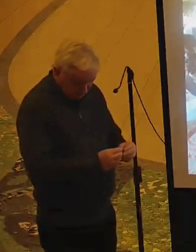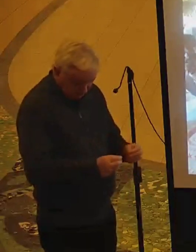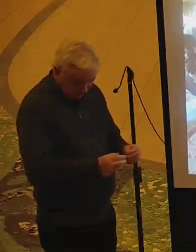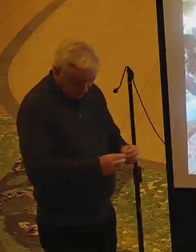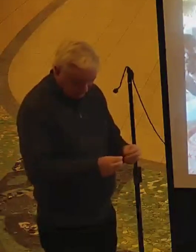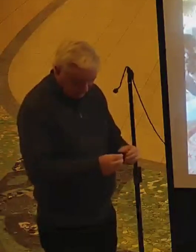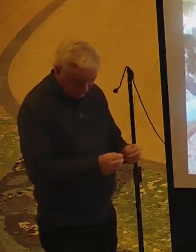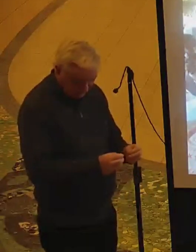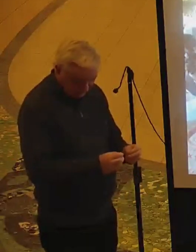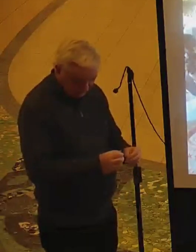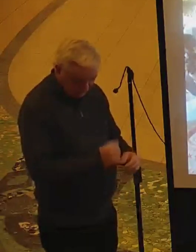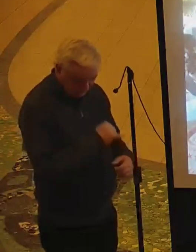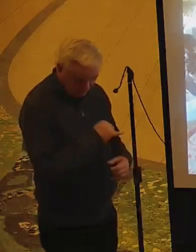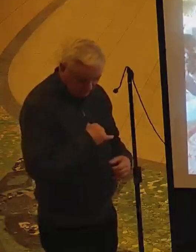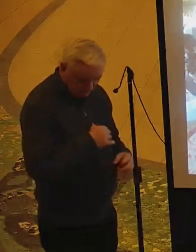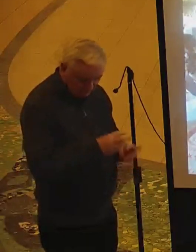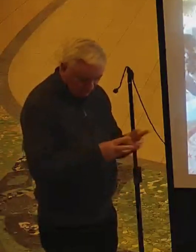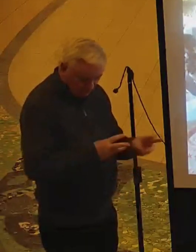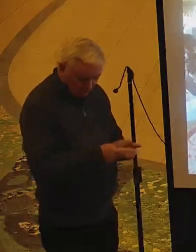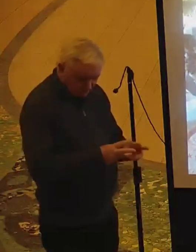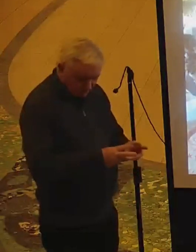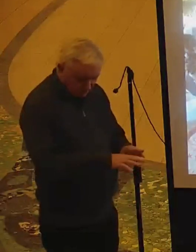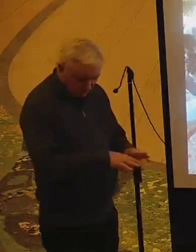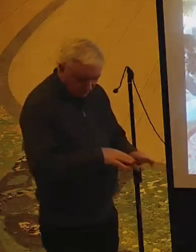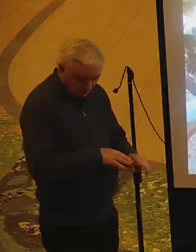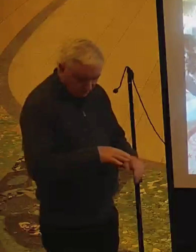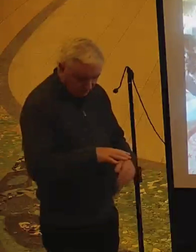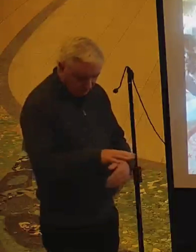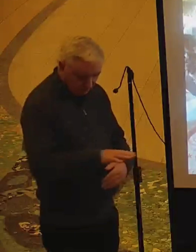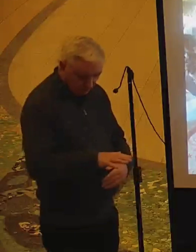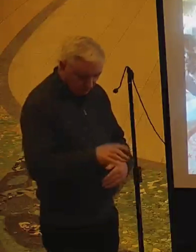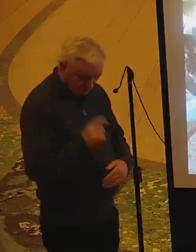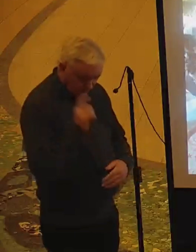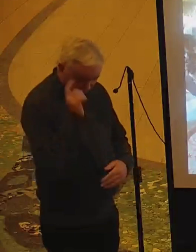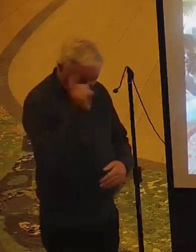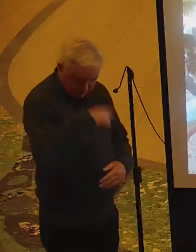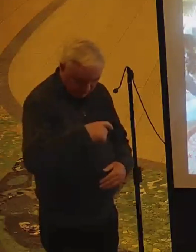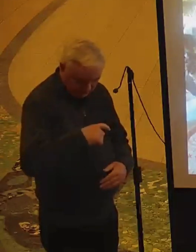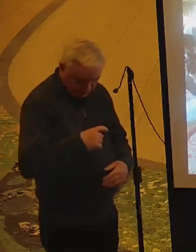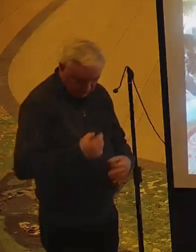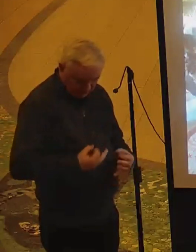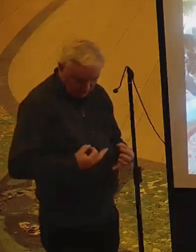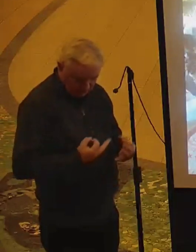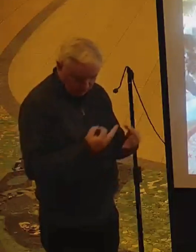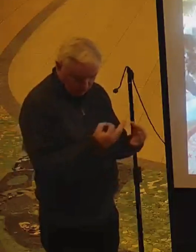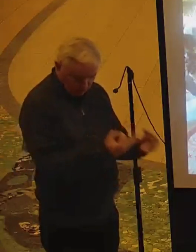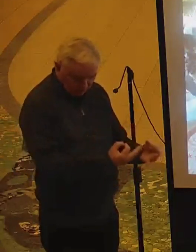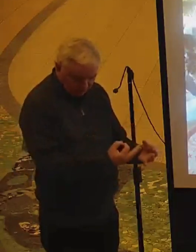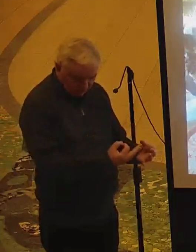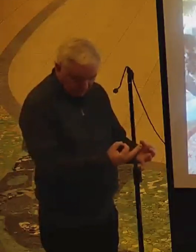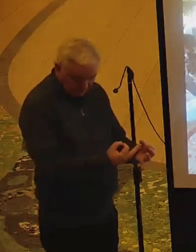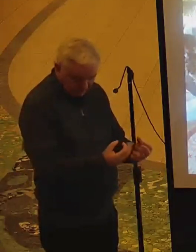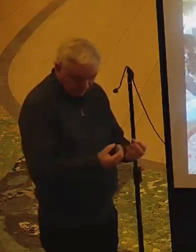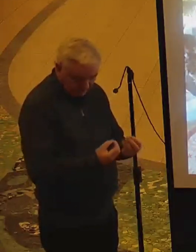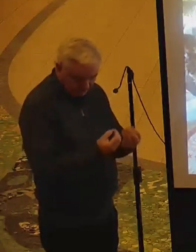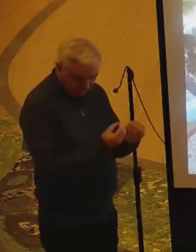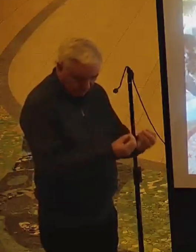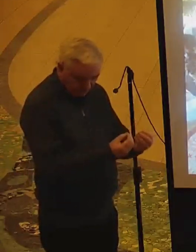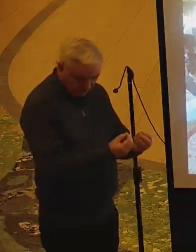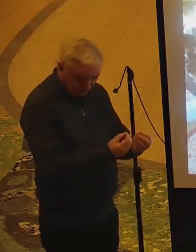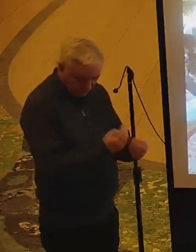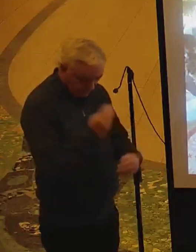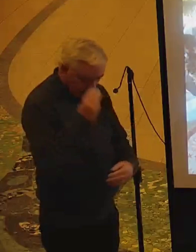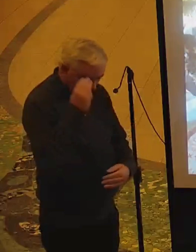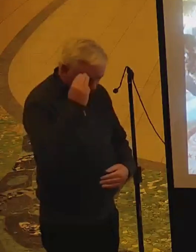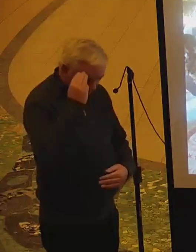supplies. They're working with local experts to provide and